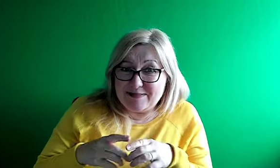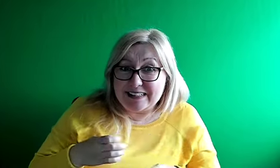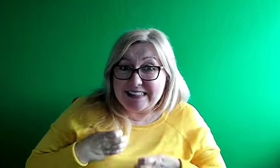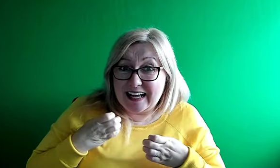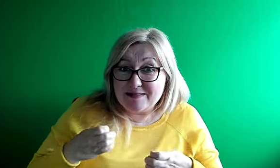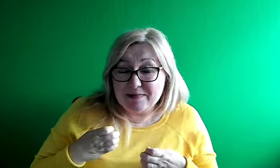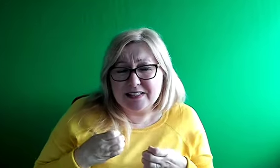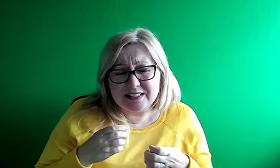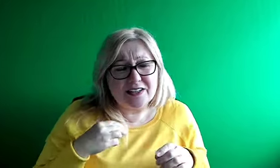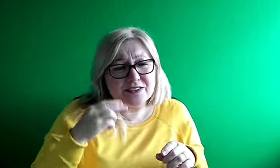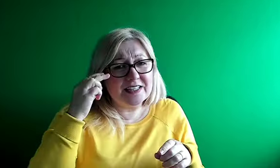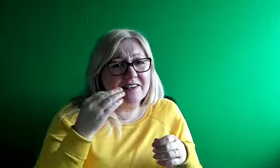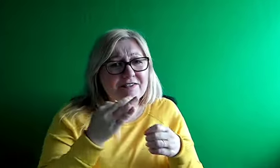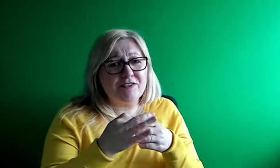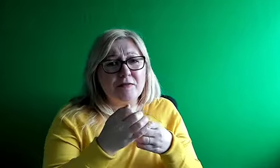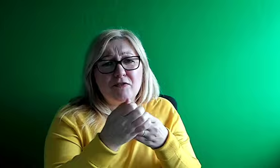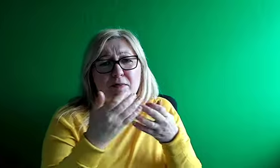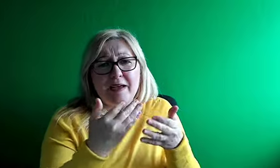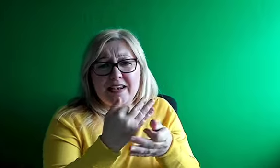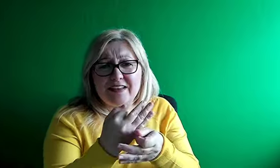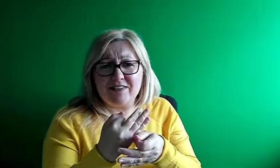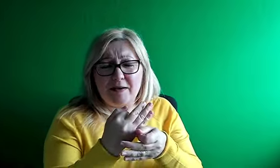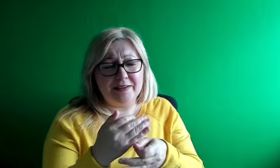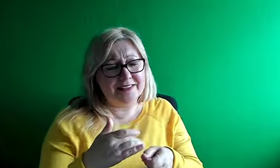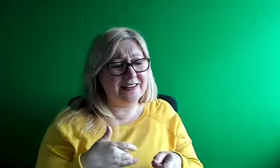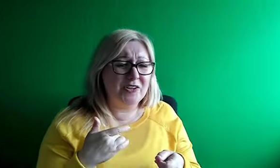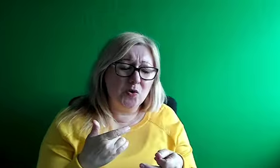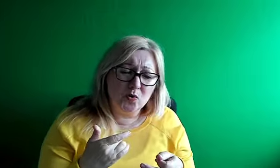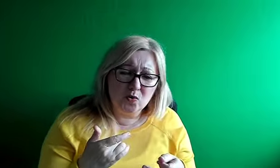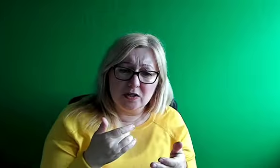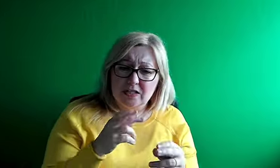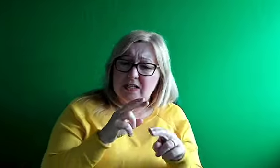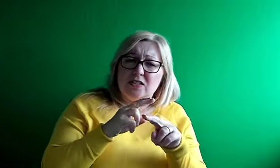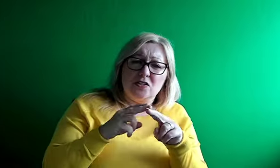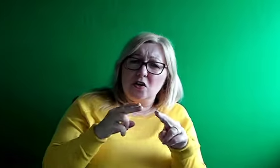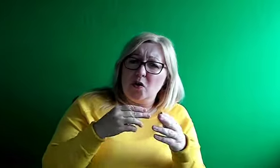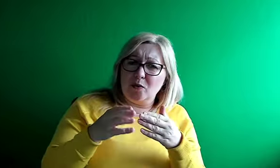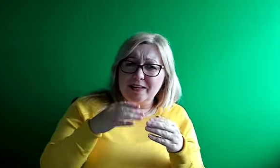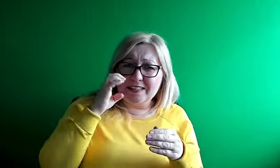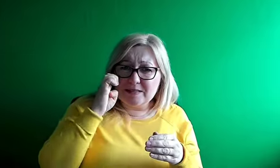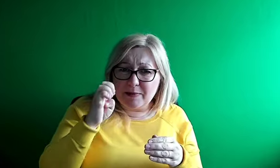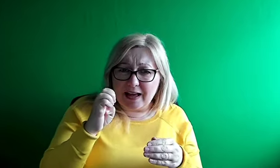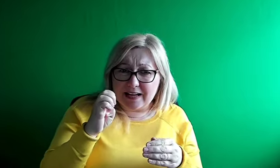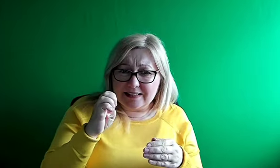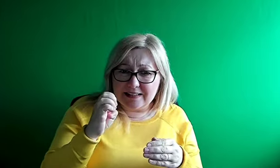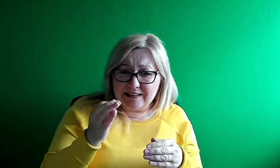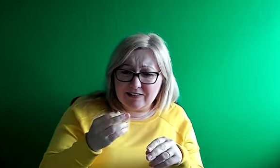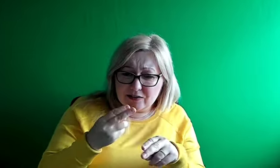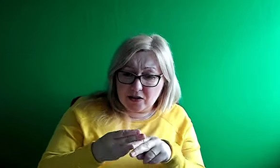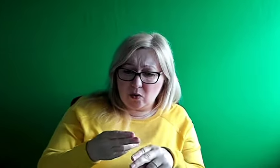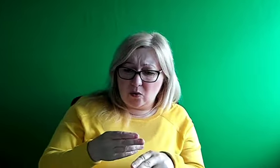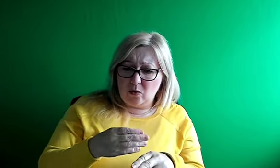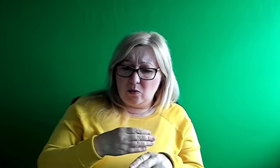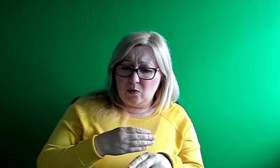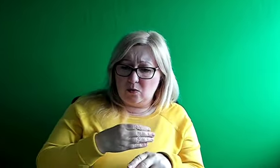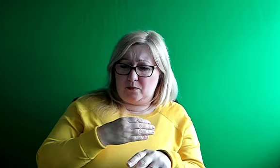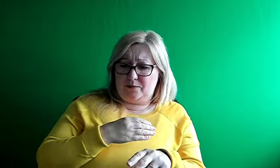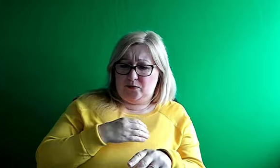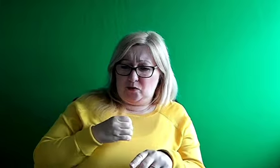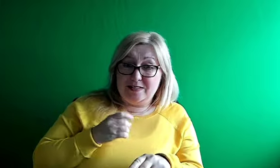expecting, when you find out your child is deaf or hard of hearing, and I guess when you see them communicating sign back for the first time, it's just like you've got it,